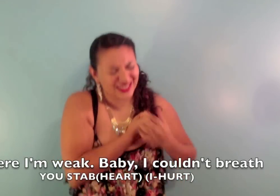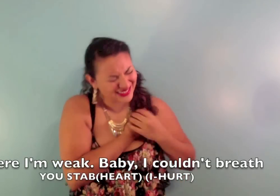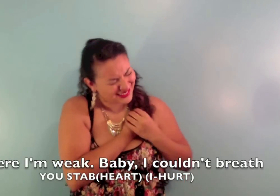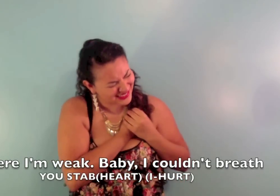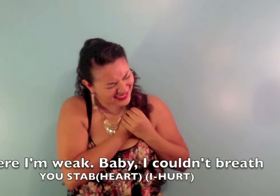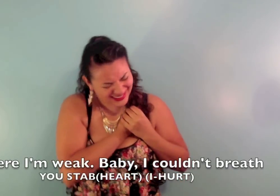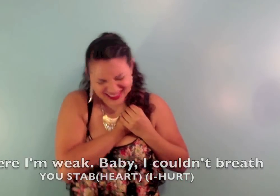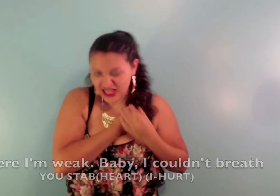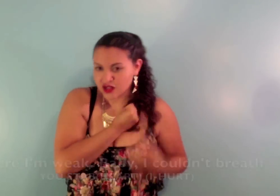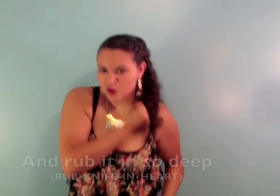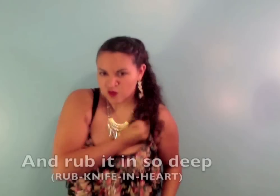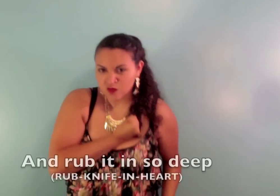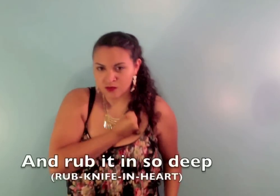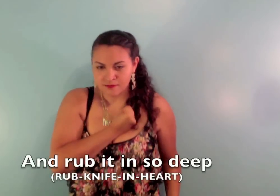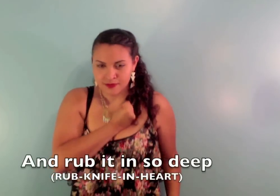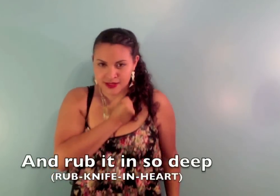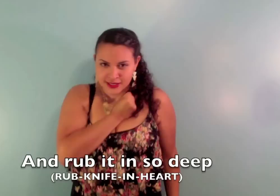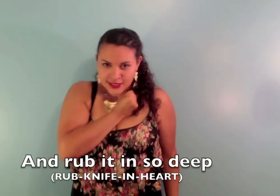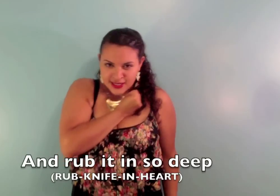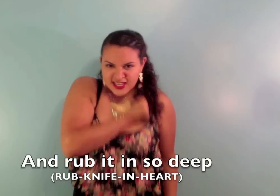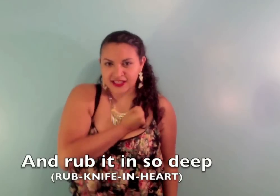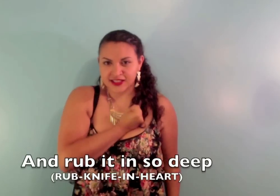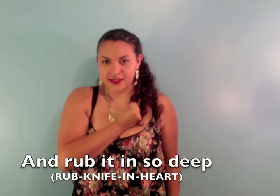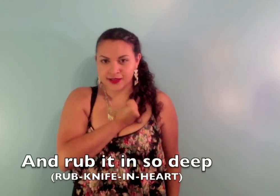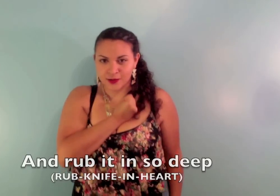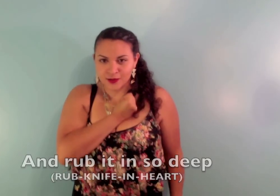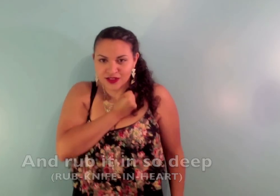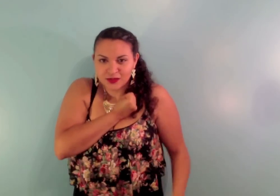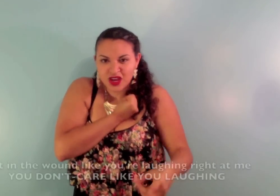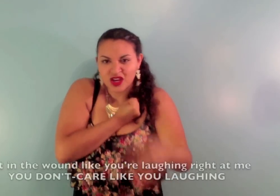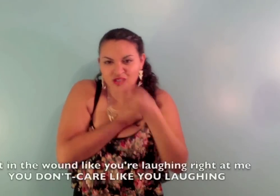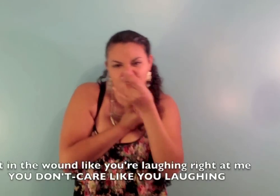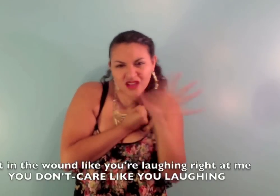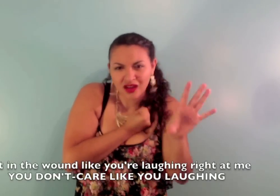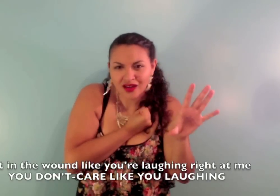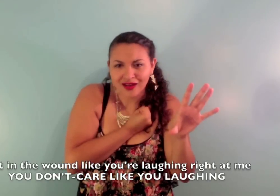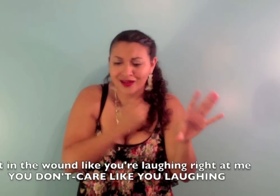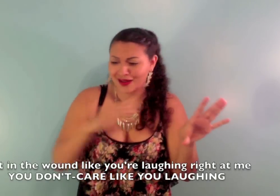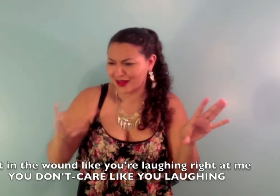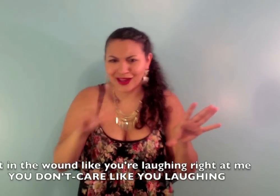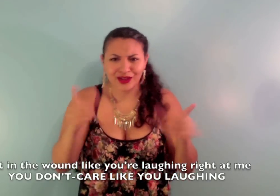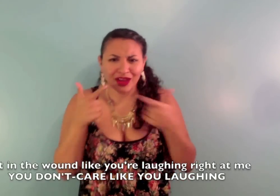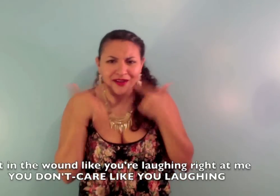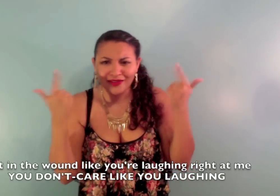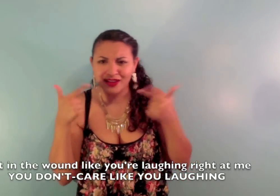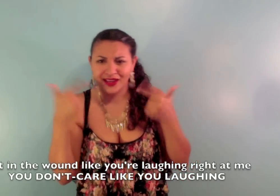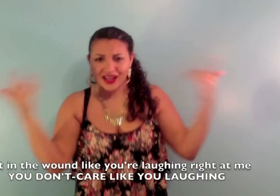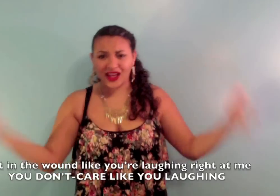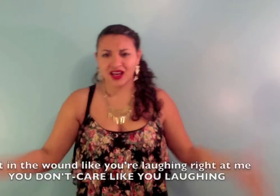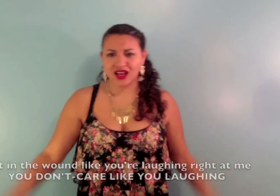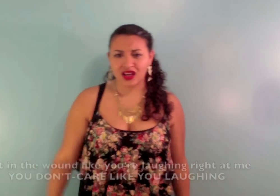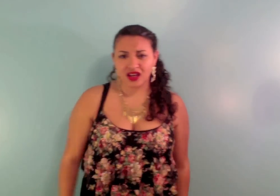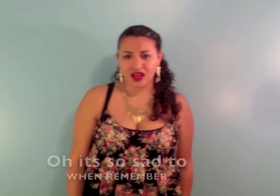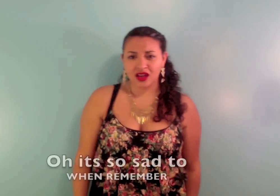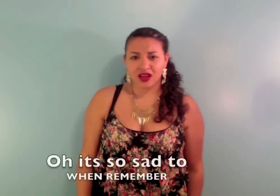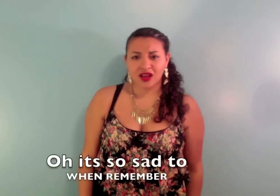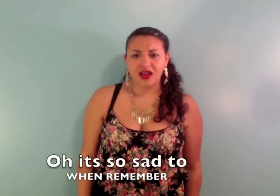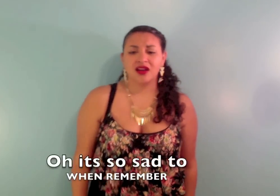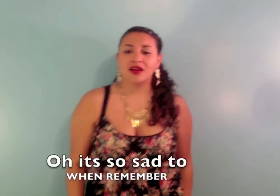couldn't breathe And rub it in so deep, salt in the wounds like you're laughing right at me Oh,